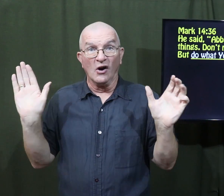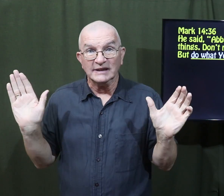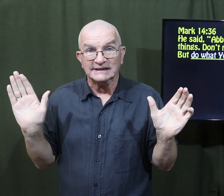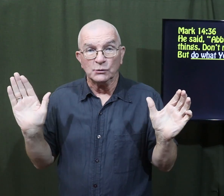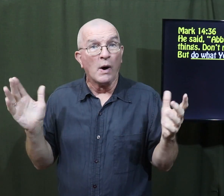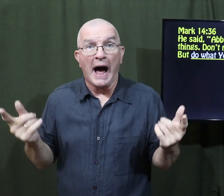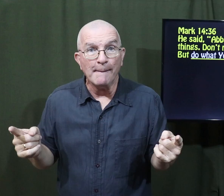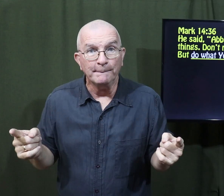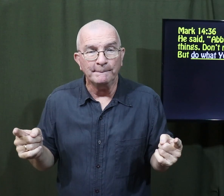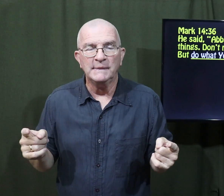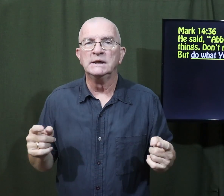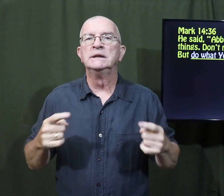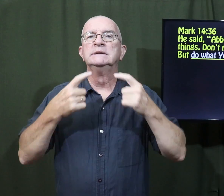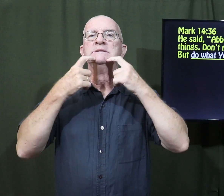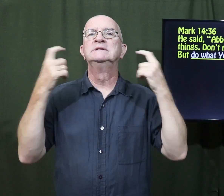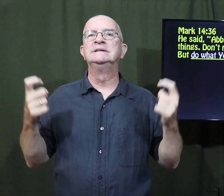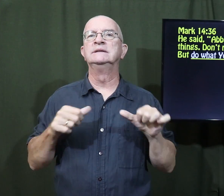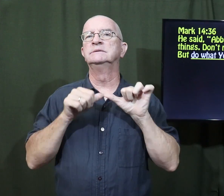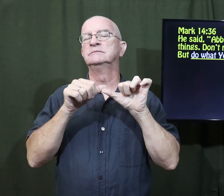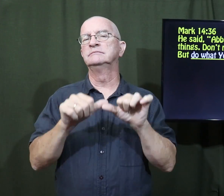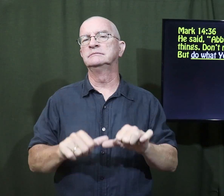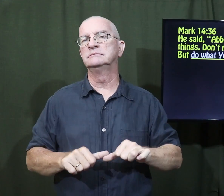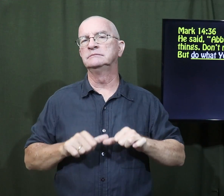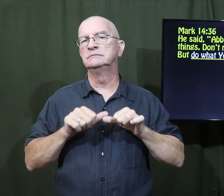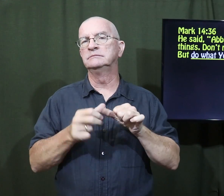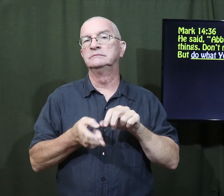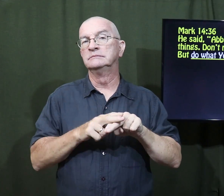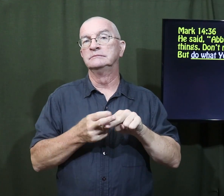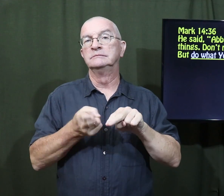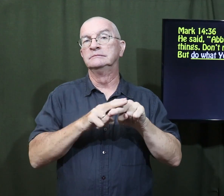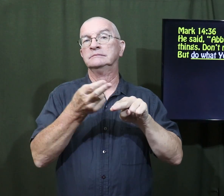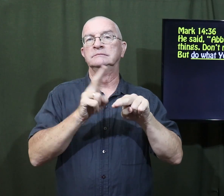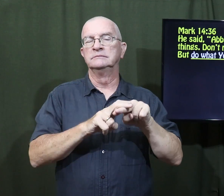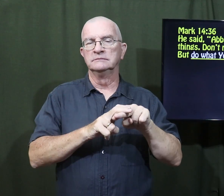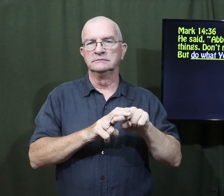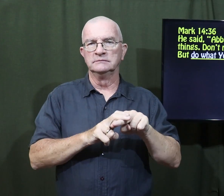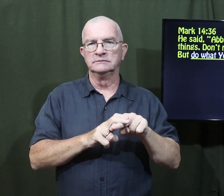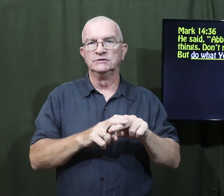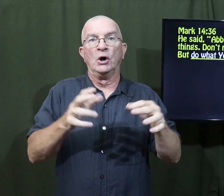he did not go to the cross, what would happen? Sin would continue to increase.